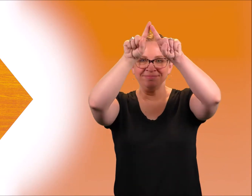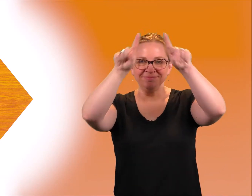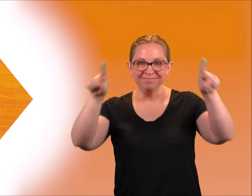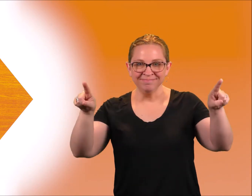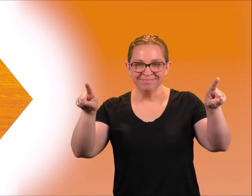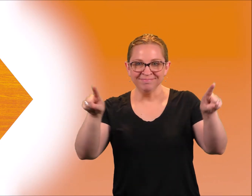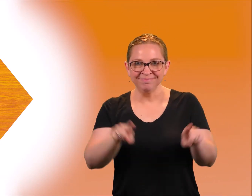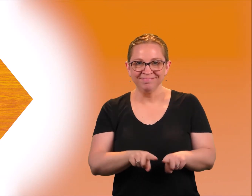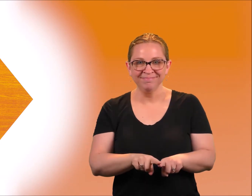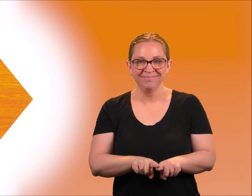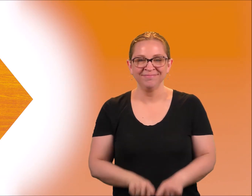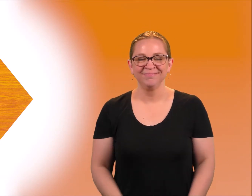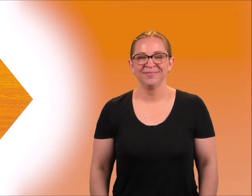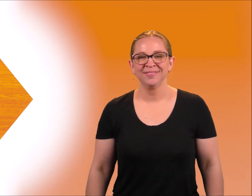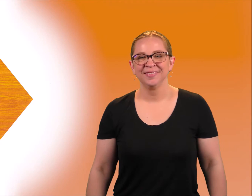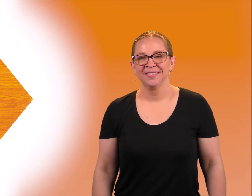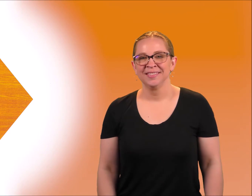This is a diamond.